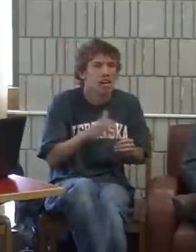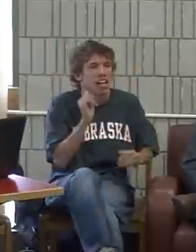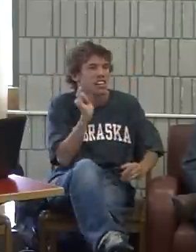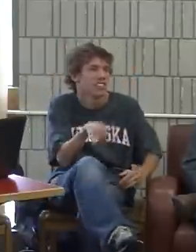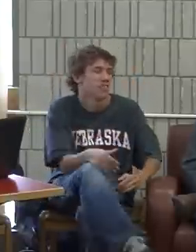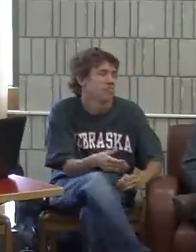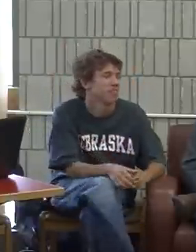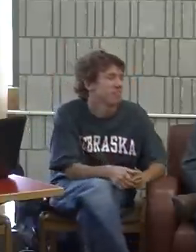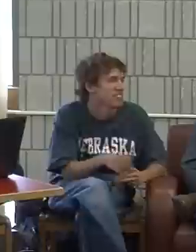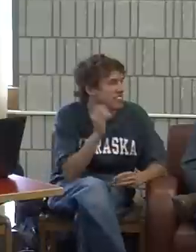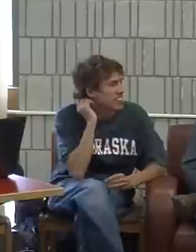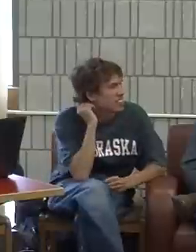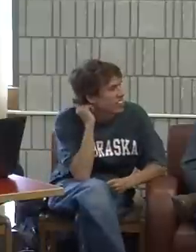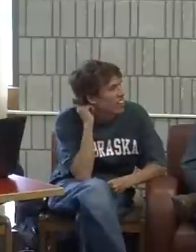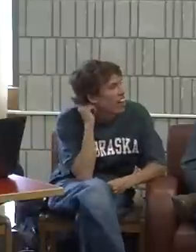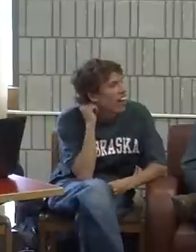English is a little more difficult for me.